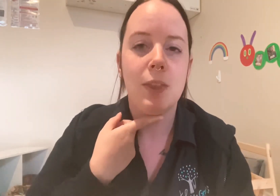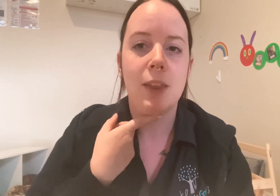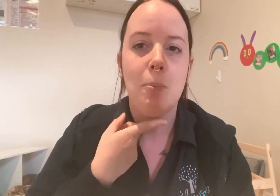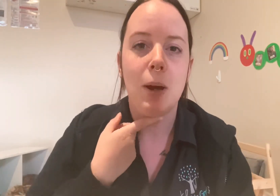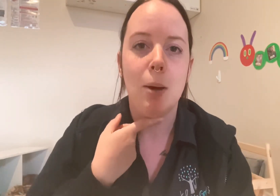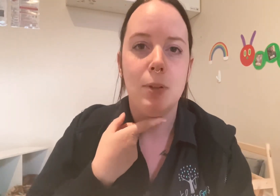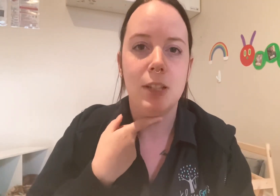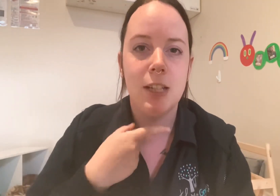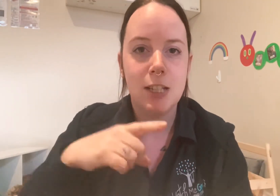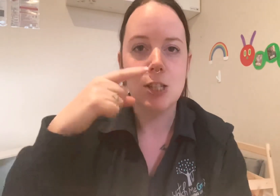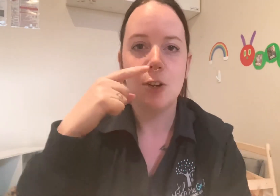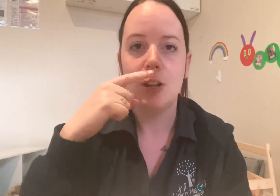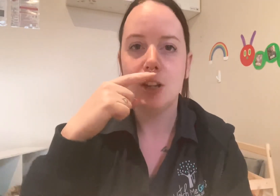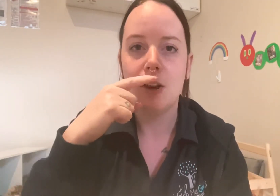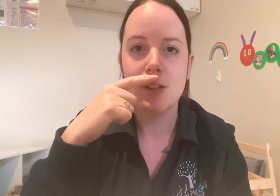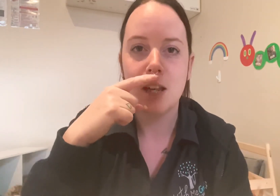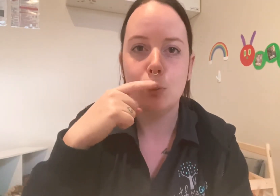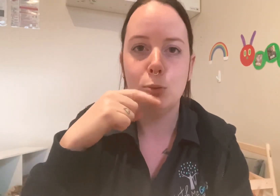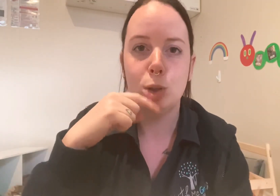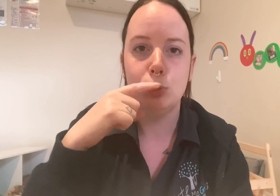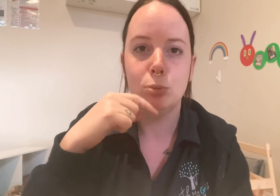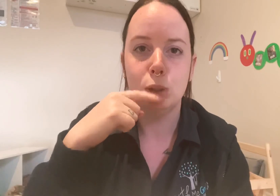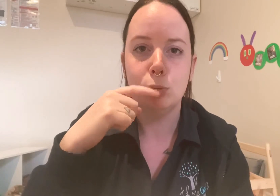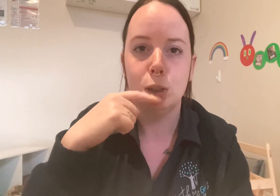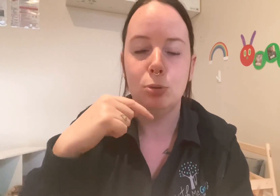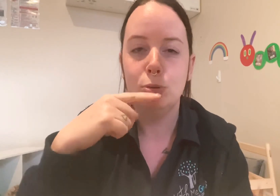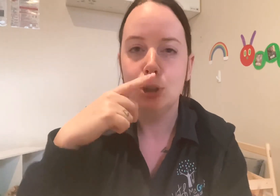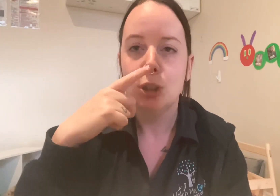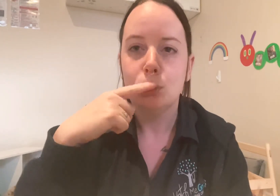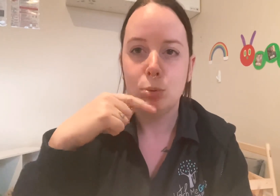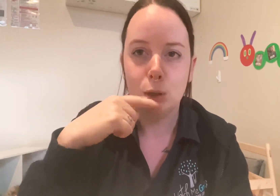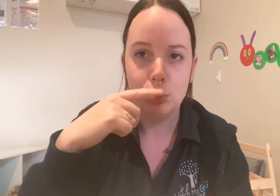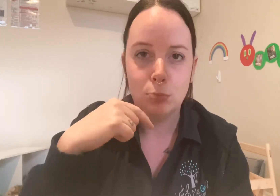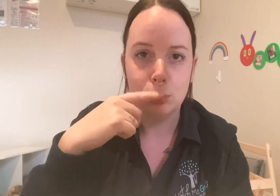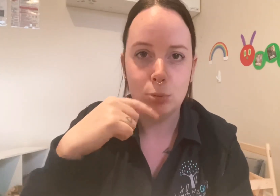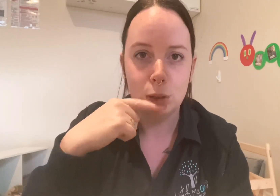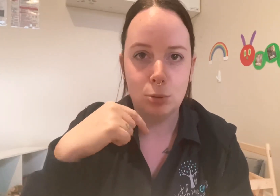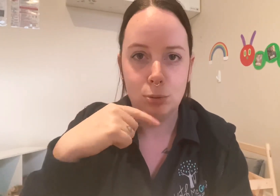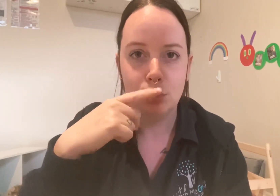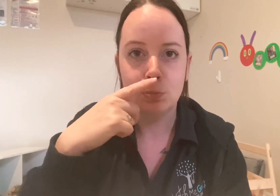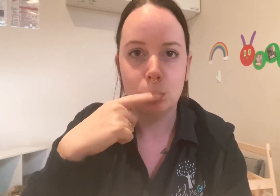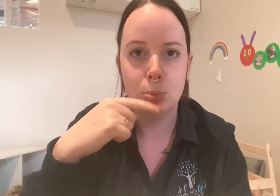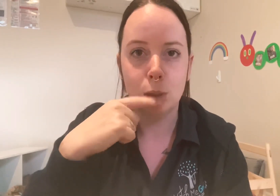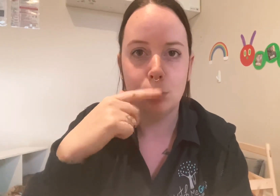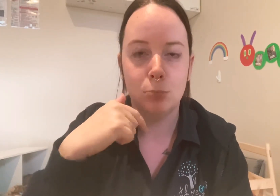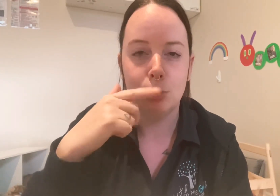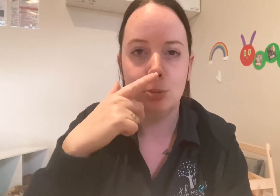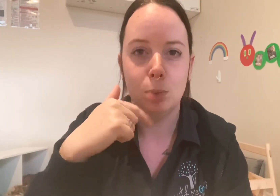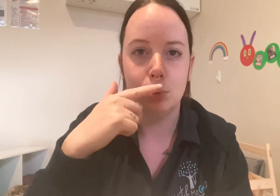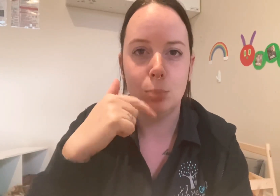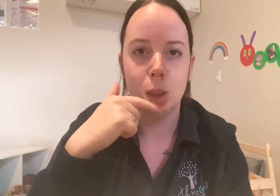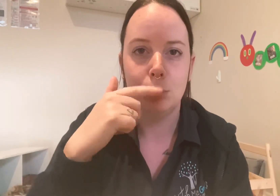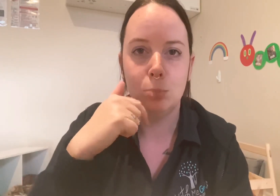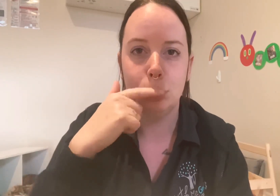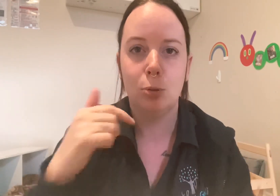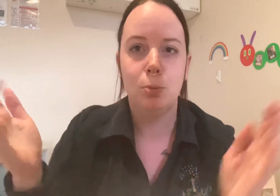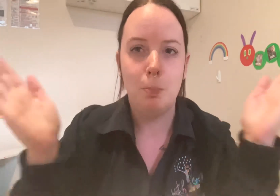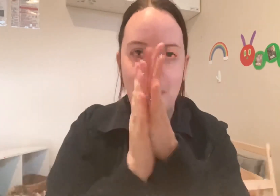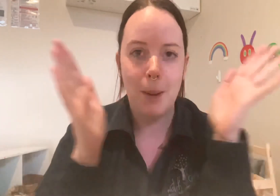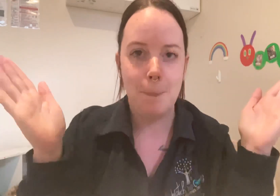the bubble in his throat. He goes a... Blah-blah-blah-blah-blah-blah-blah-blah. You can- fans!